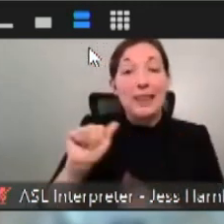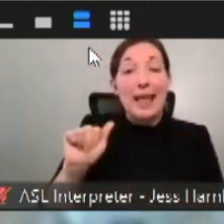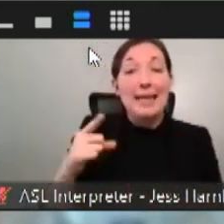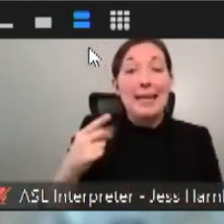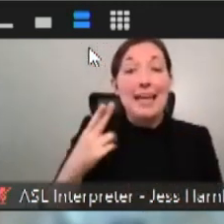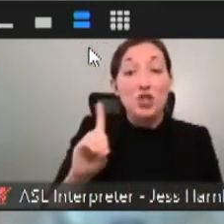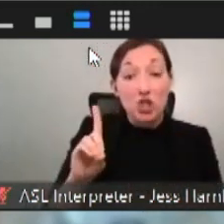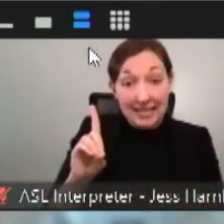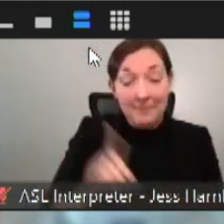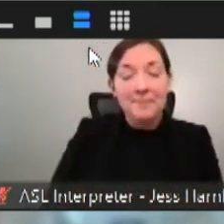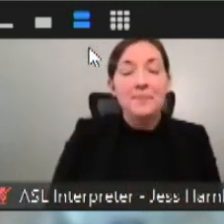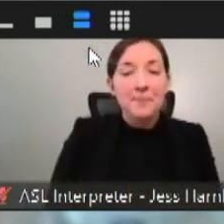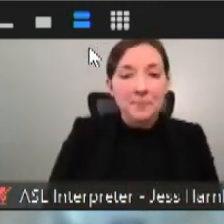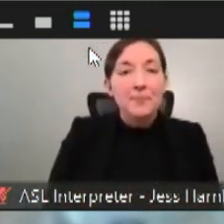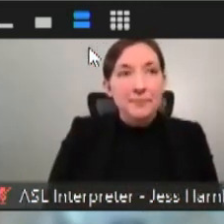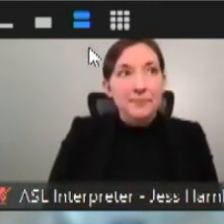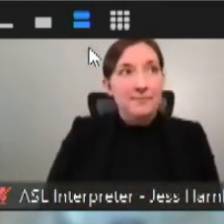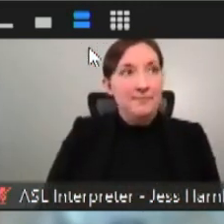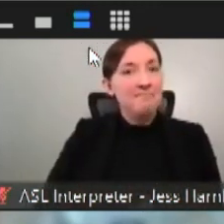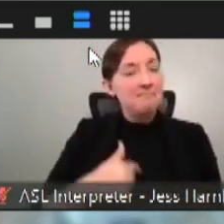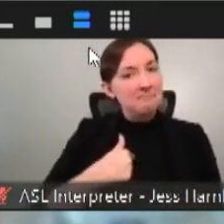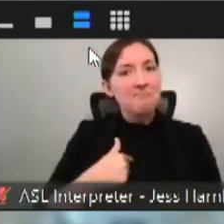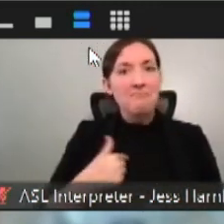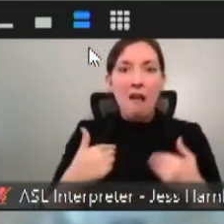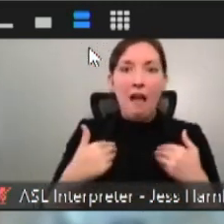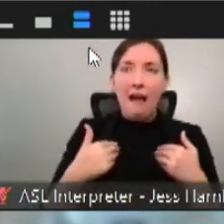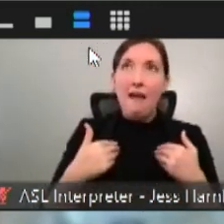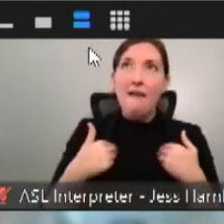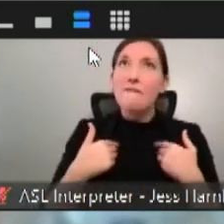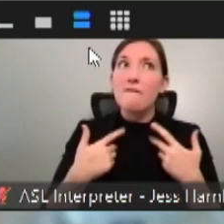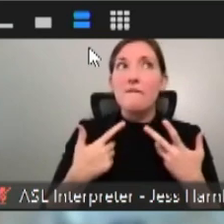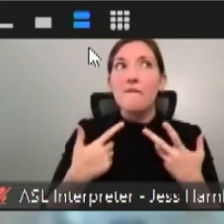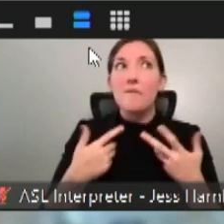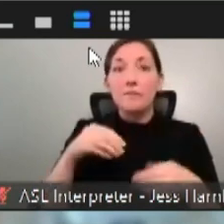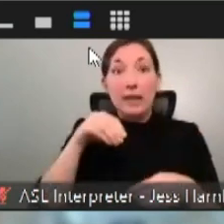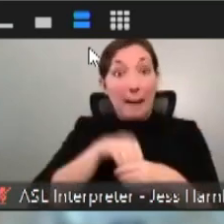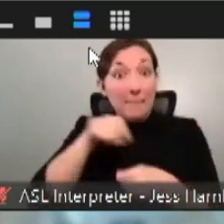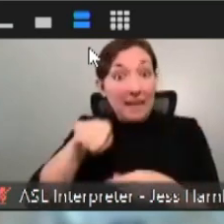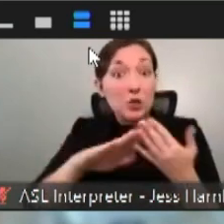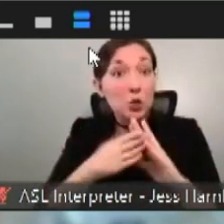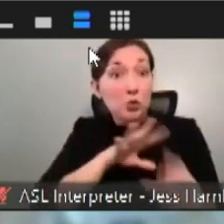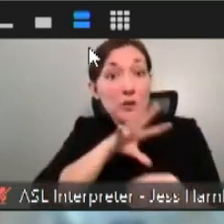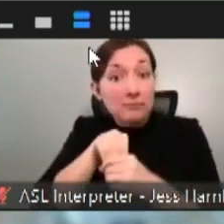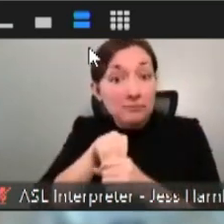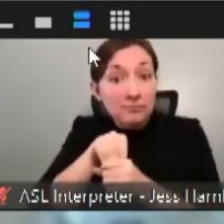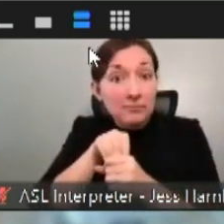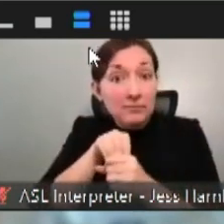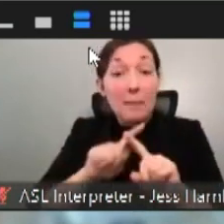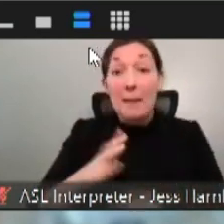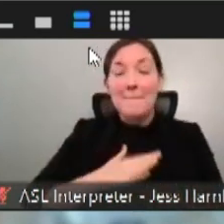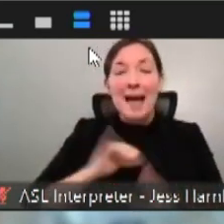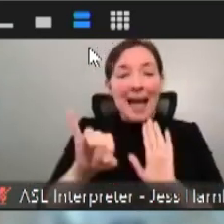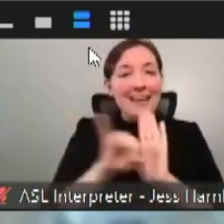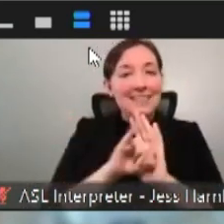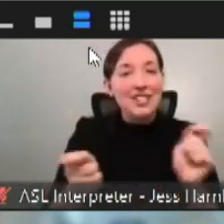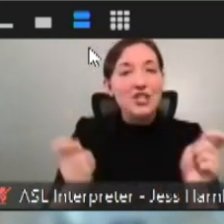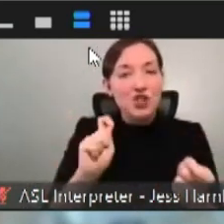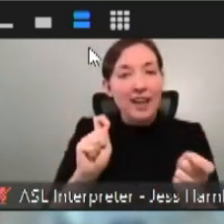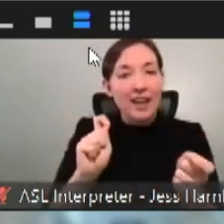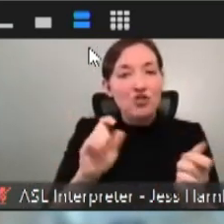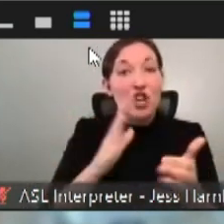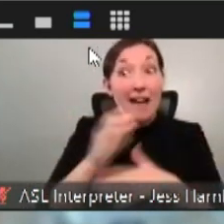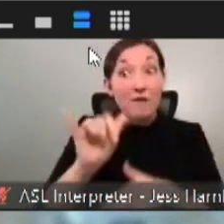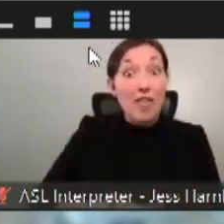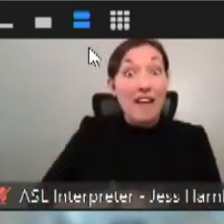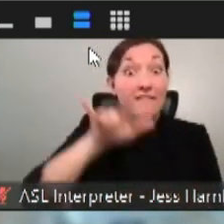I have a – like, I'm in this community. But my identity changed after that flight